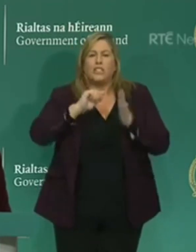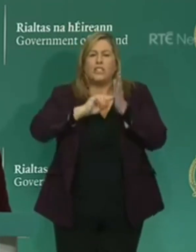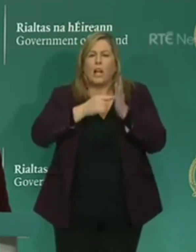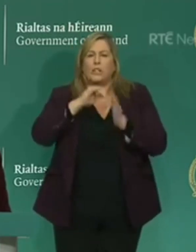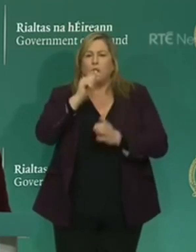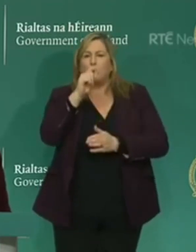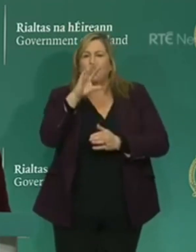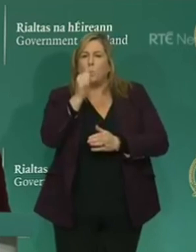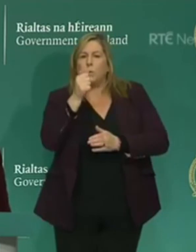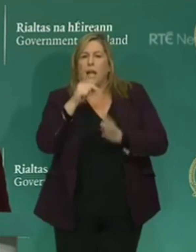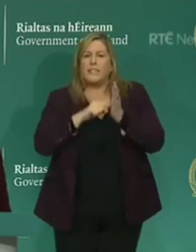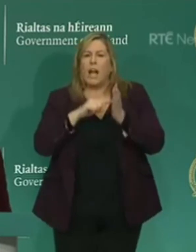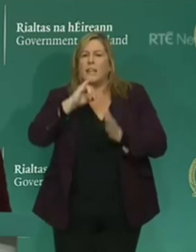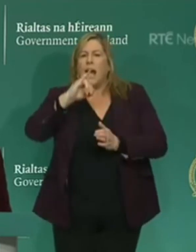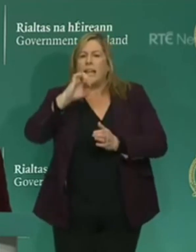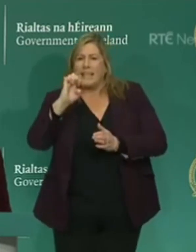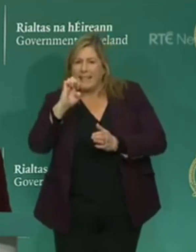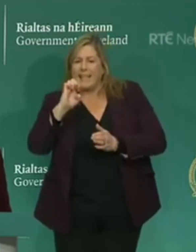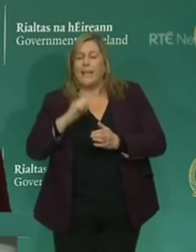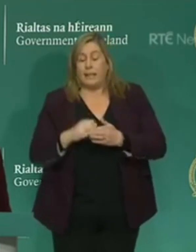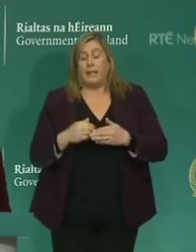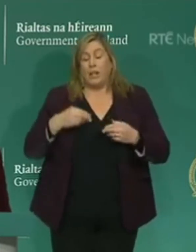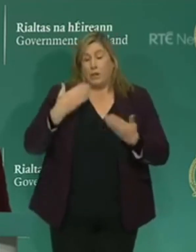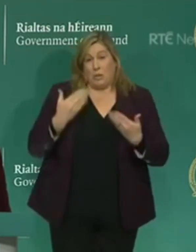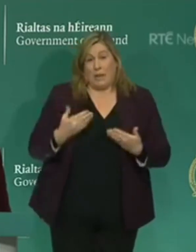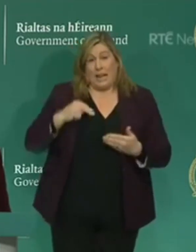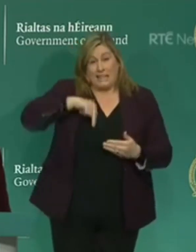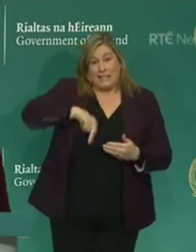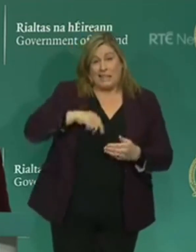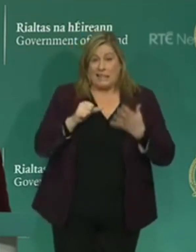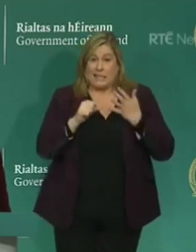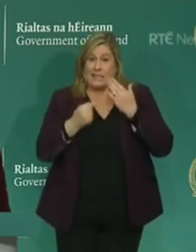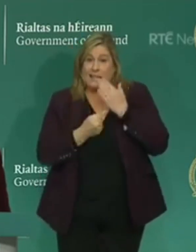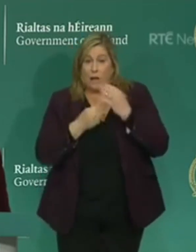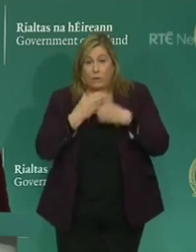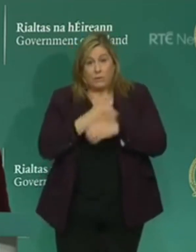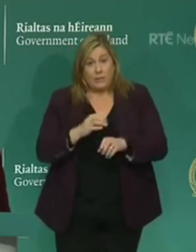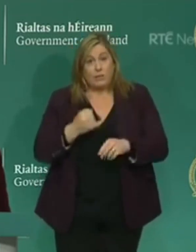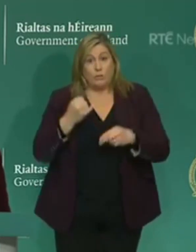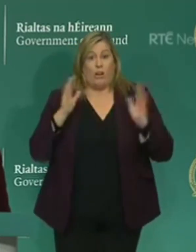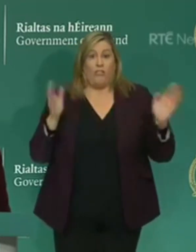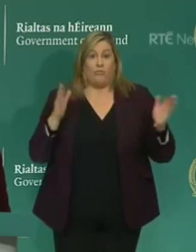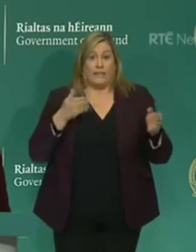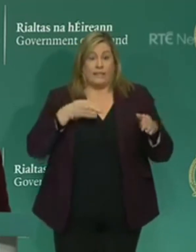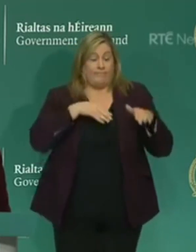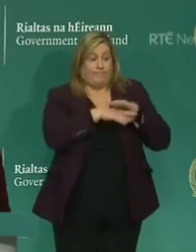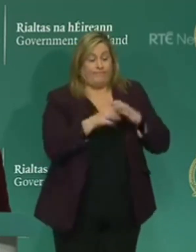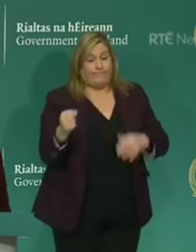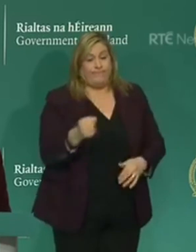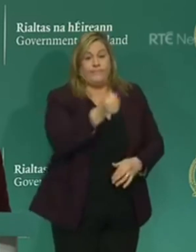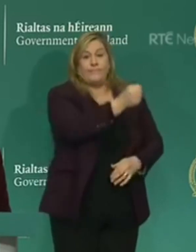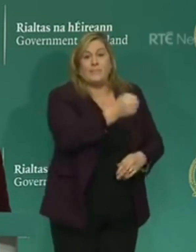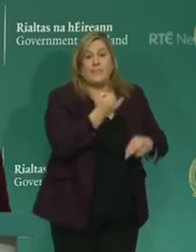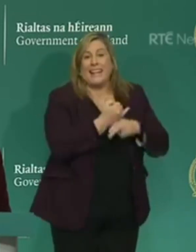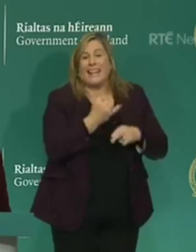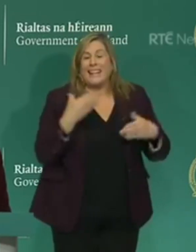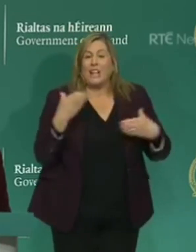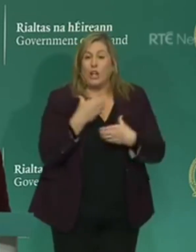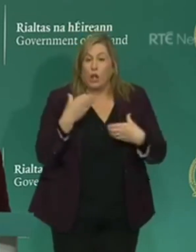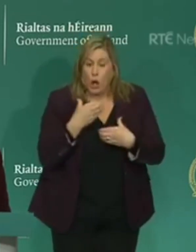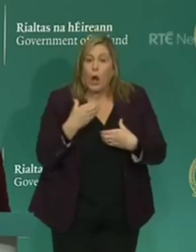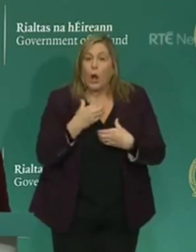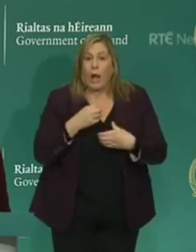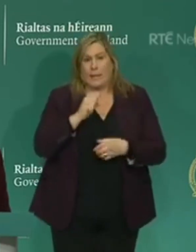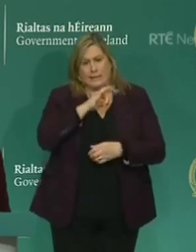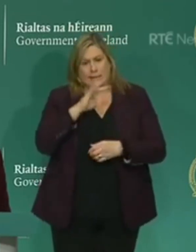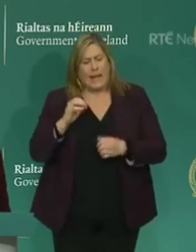There are currently nearly 6,000 children in care, and staff around the country are continuing to work to ensure the continuity of